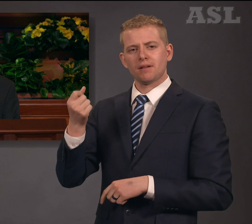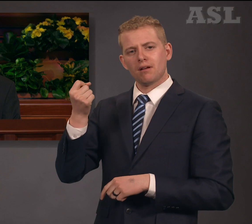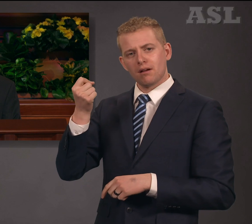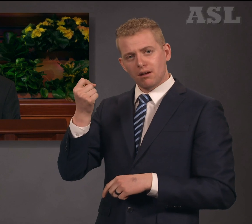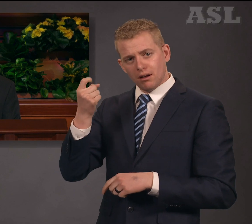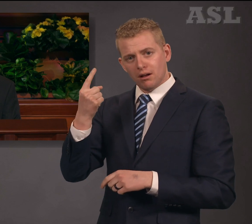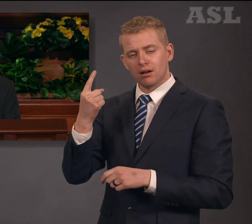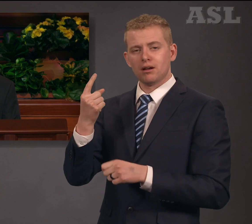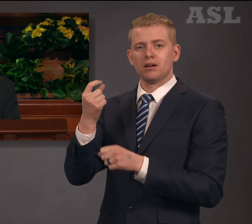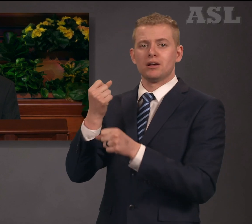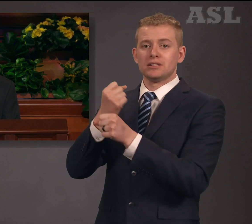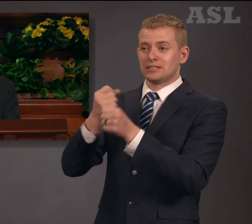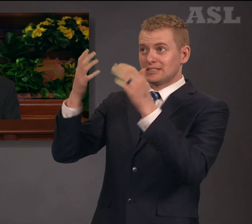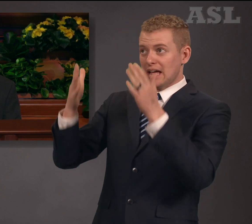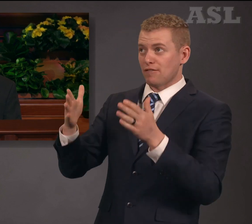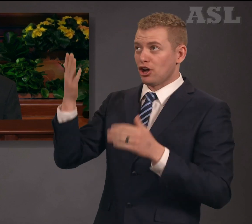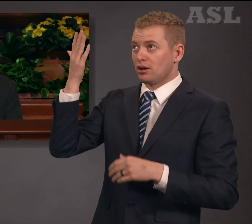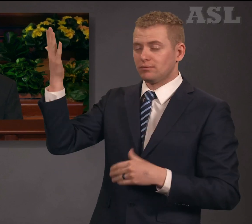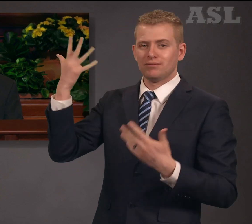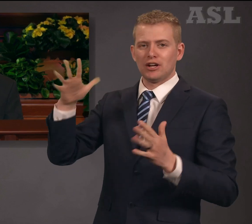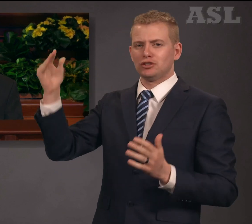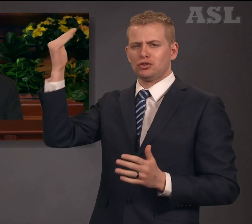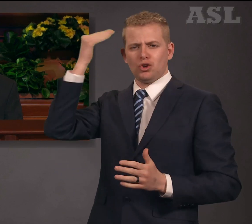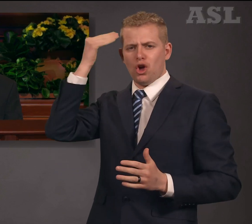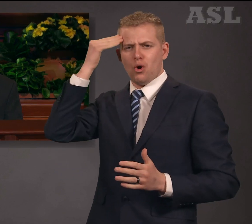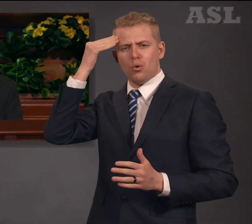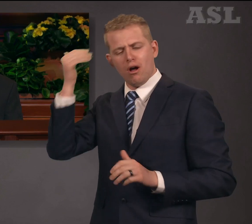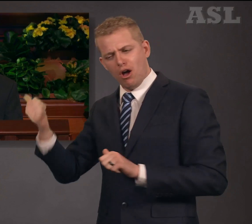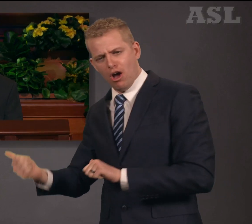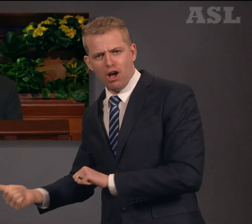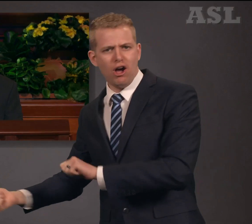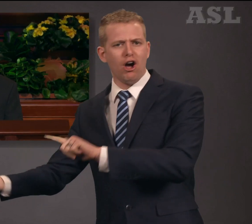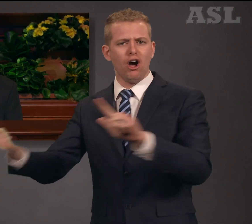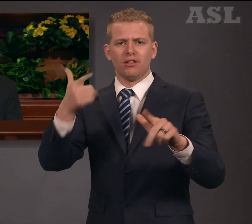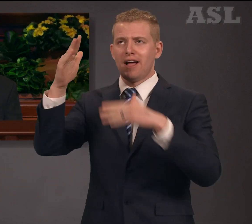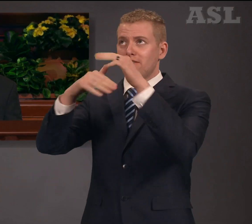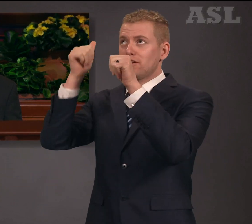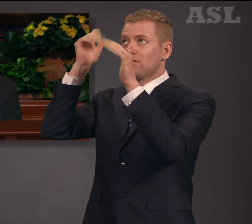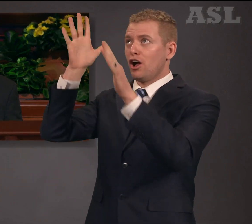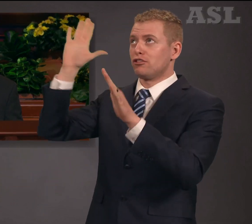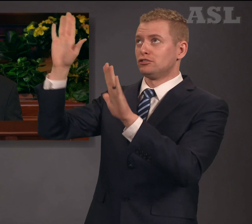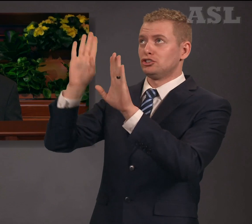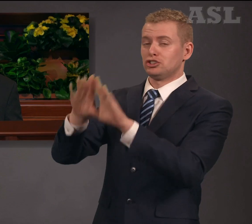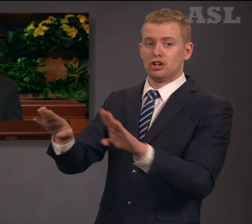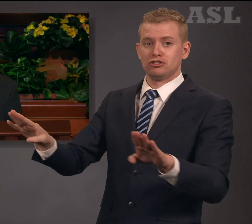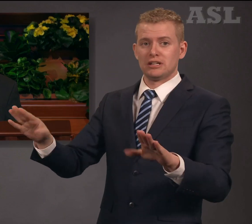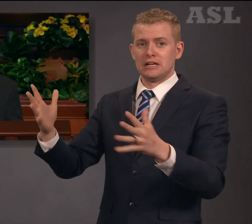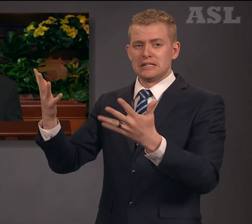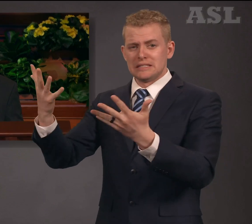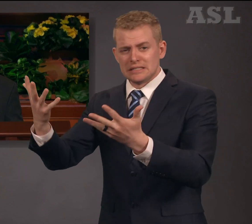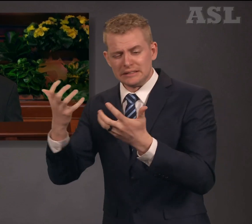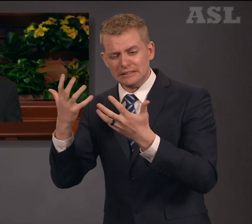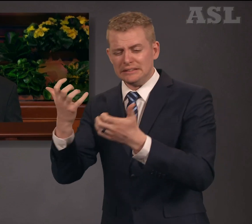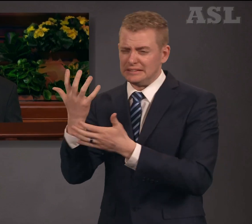The Savior knows that all of Heavenly Father's children yearn for peace,